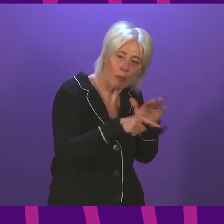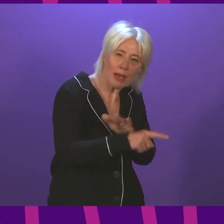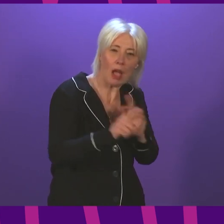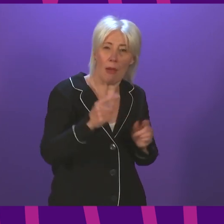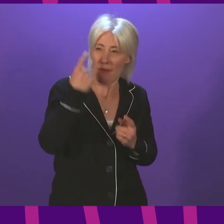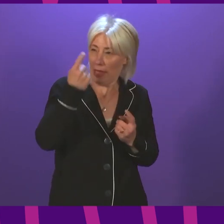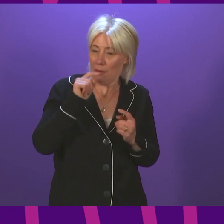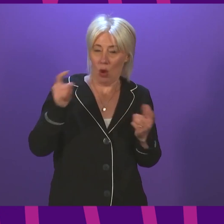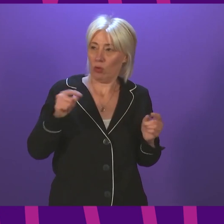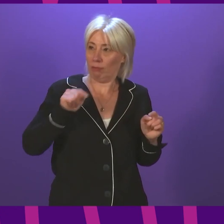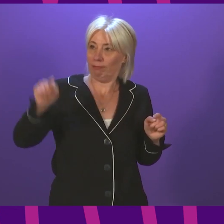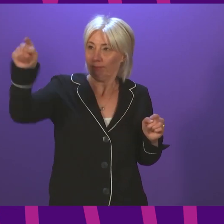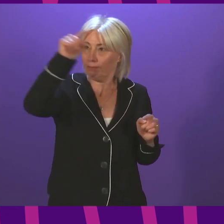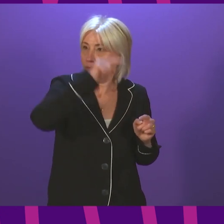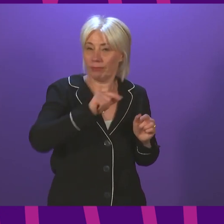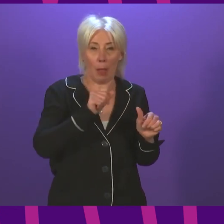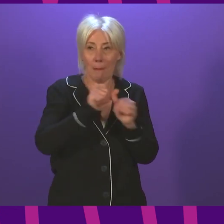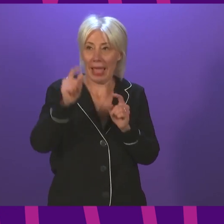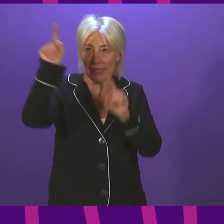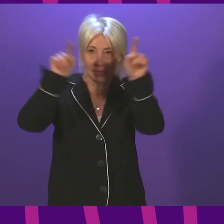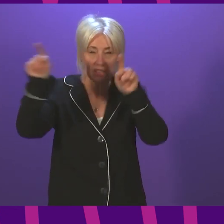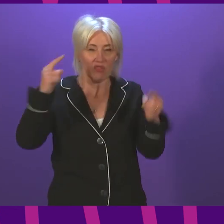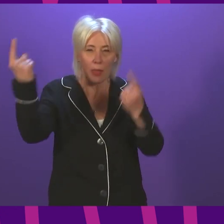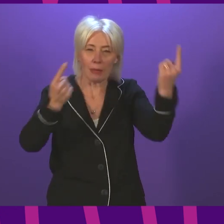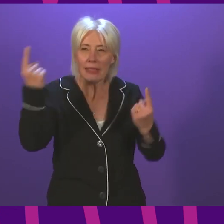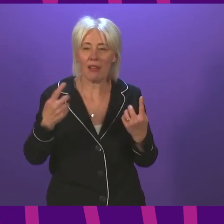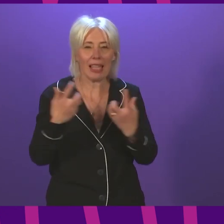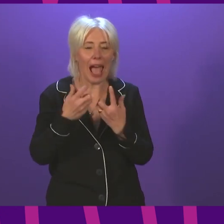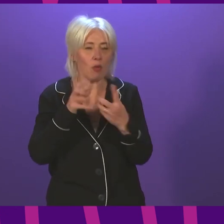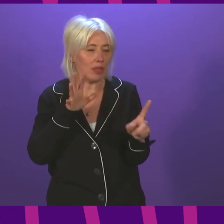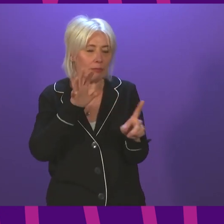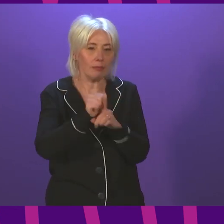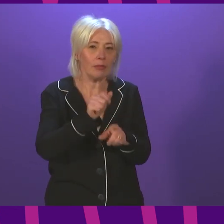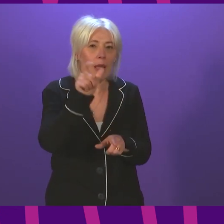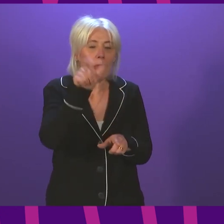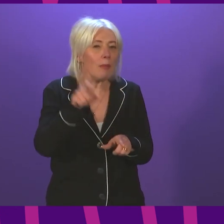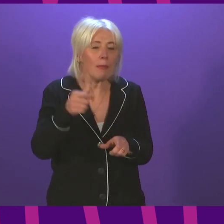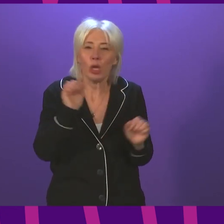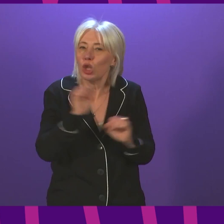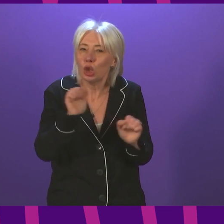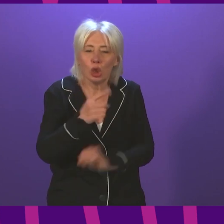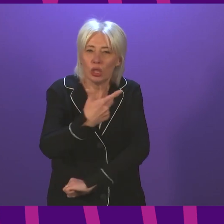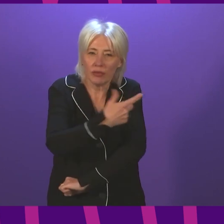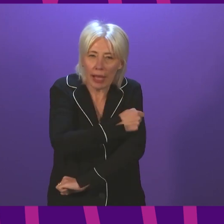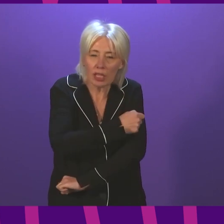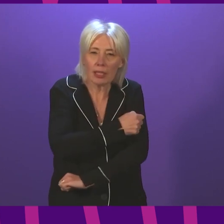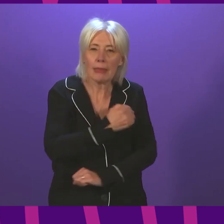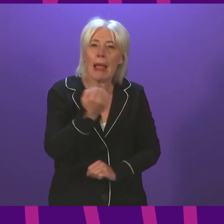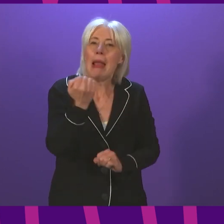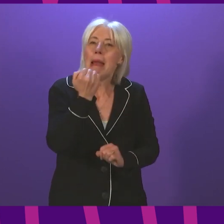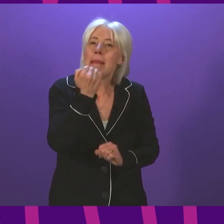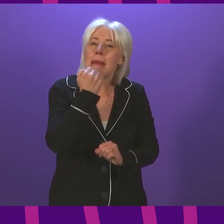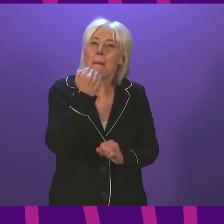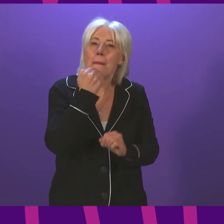and how health boards are best placed to reach those who are not yet vaccinated. The percentages are small but within those